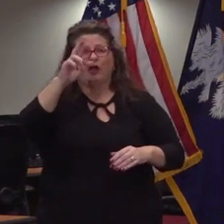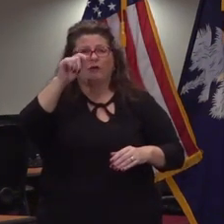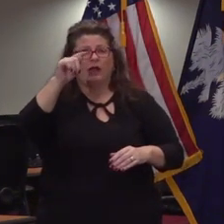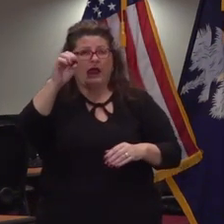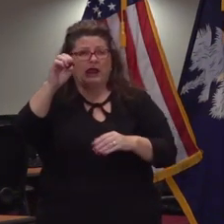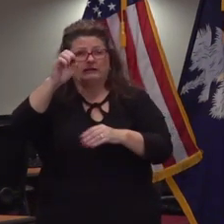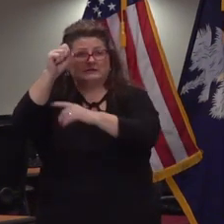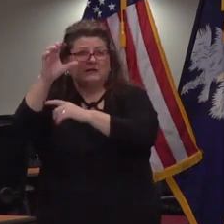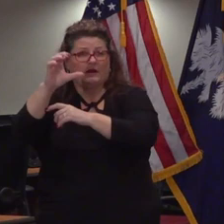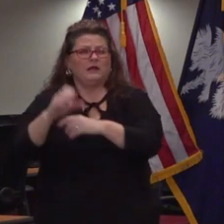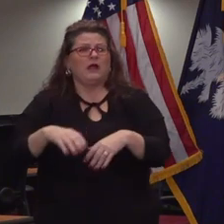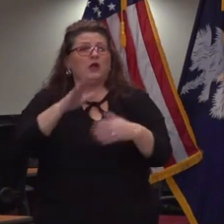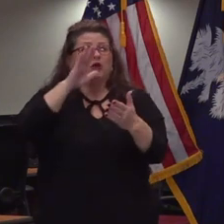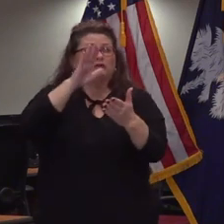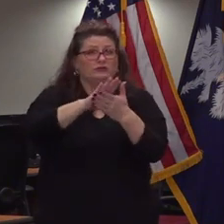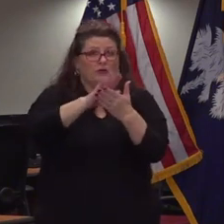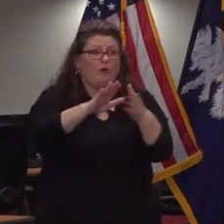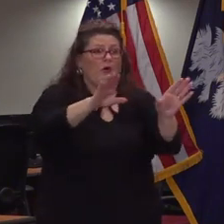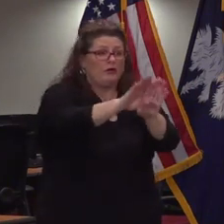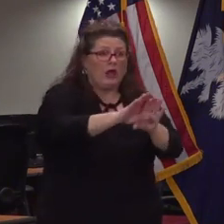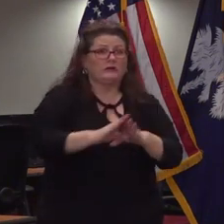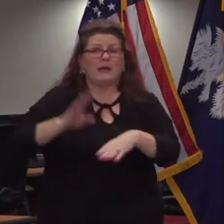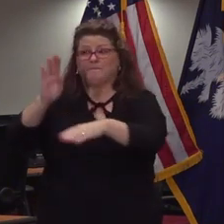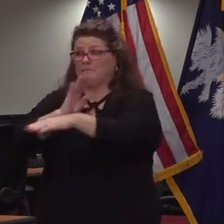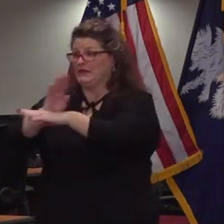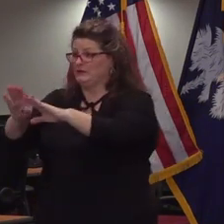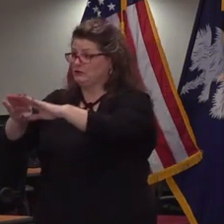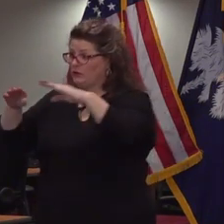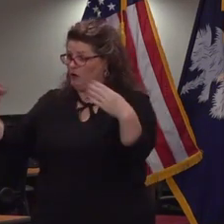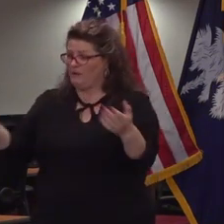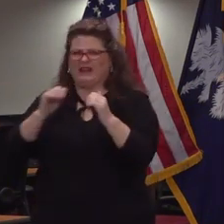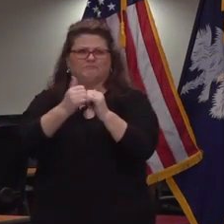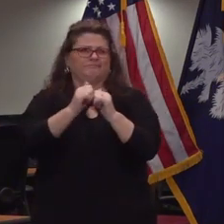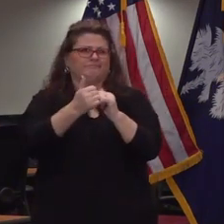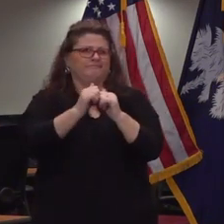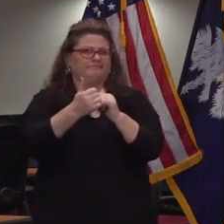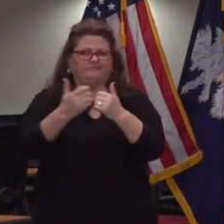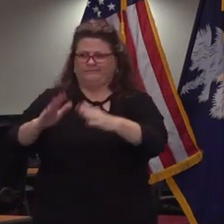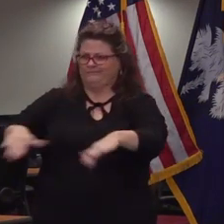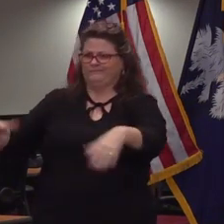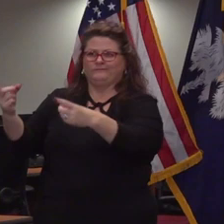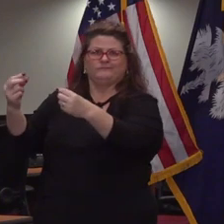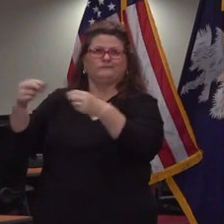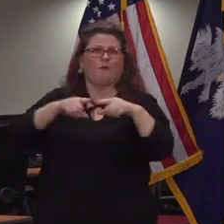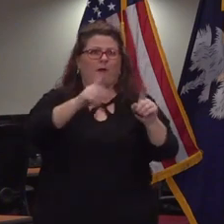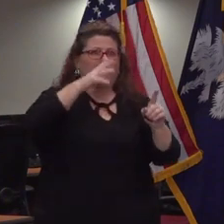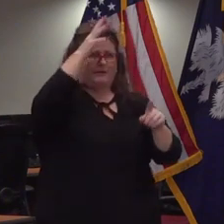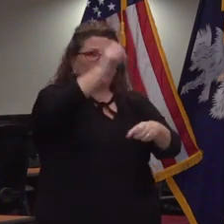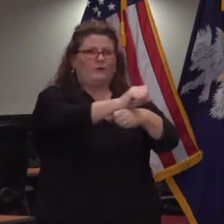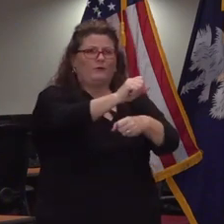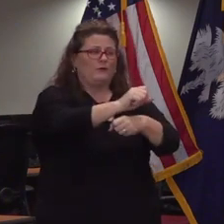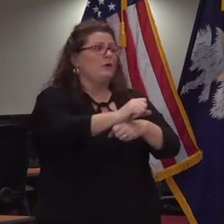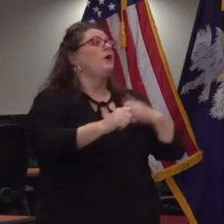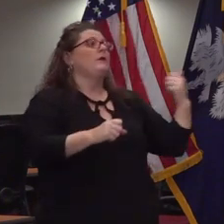schools will remain closed and we may have parents who have to stay home and watch their children because they don't have that child care option now those are the kind of things that the